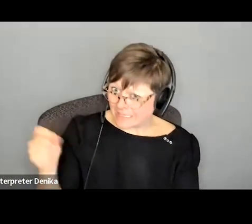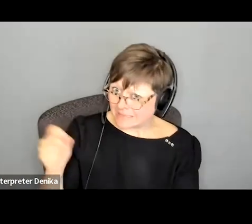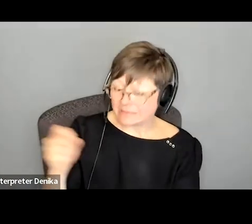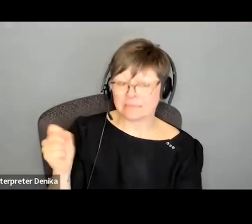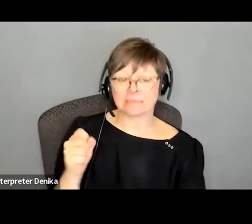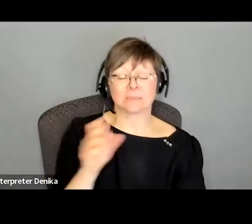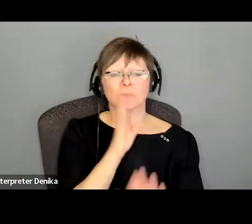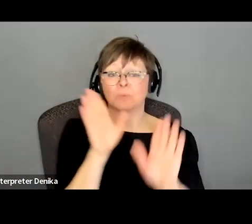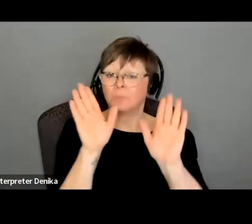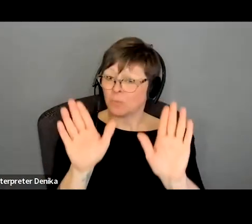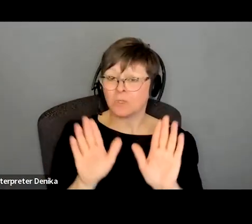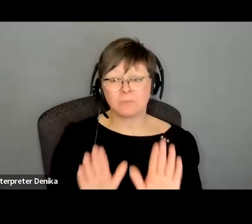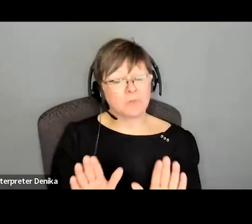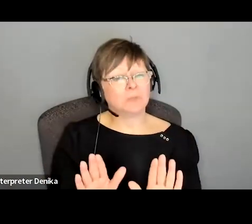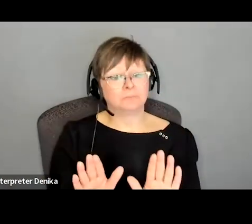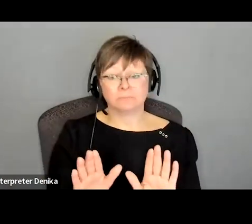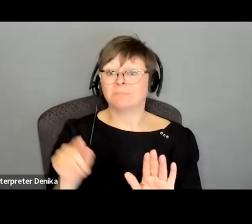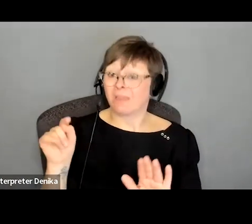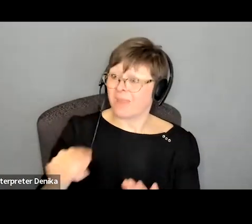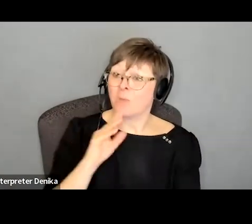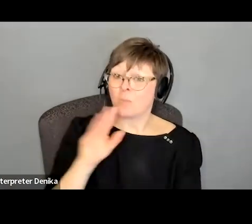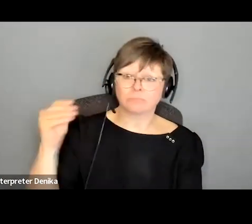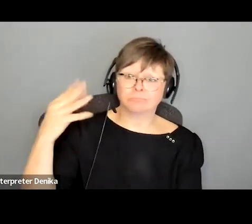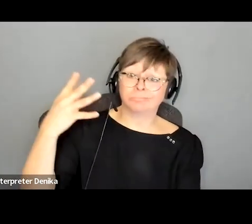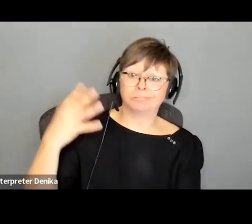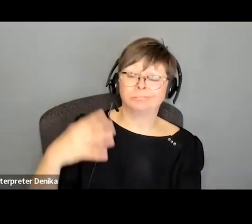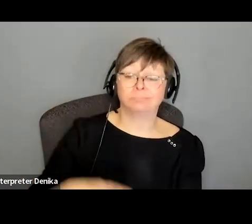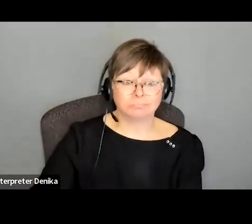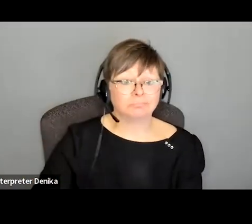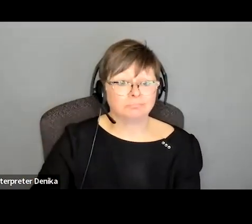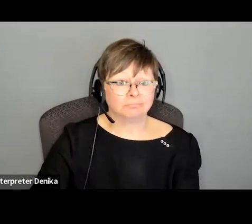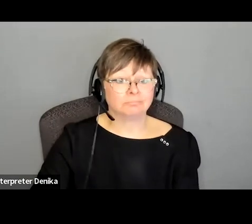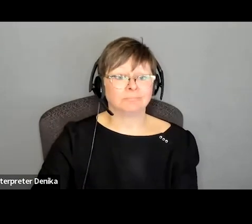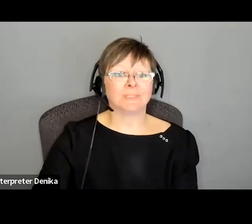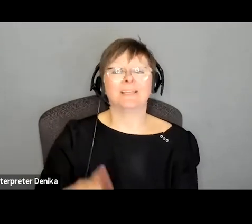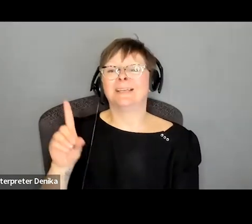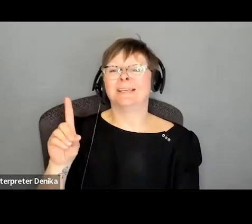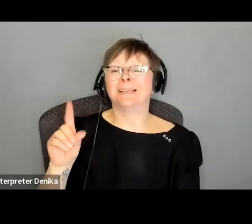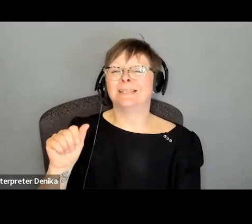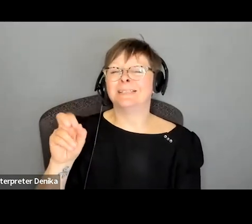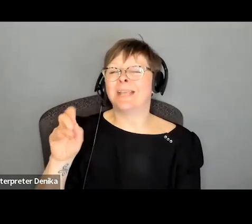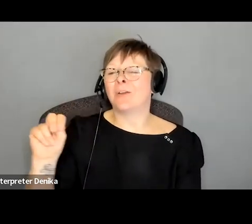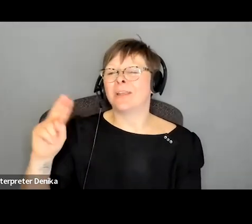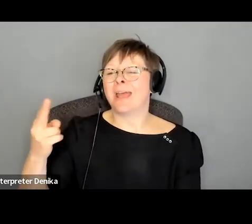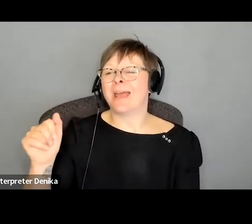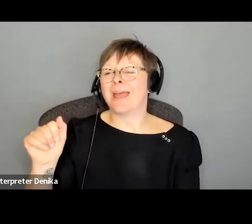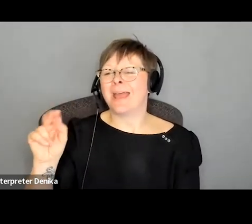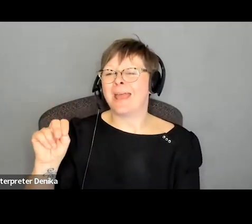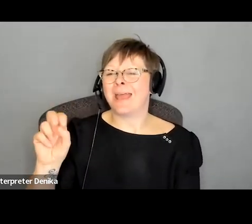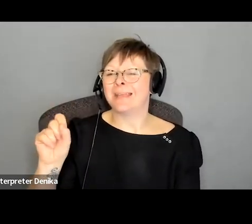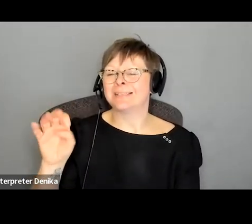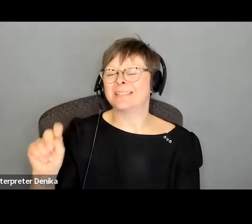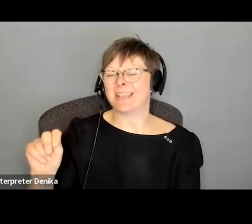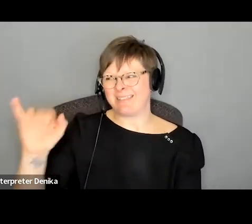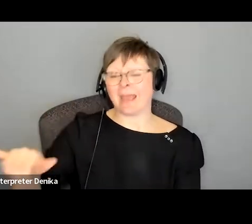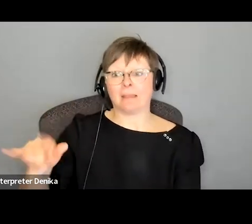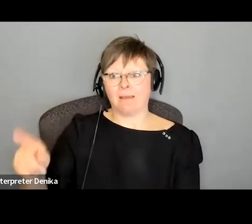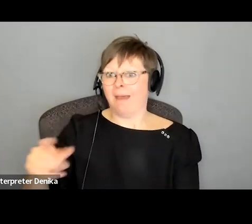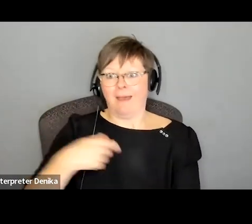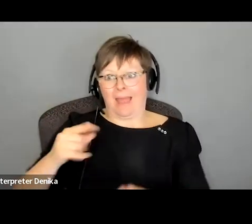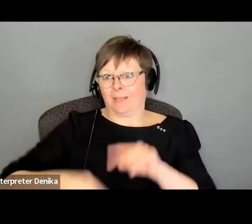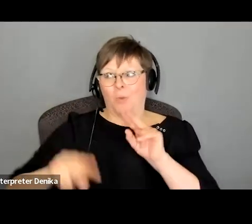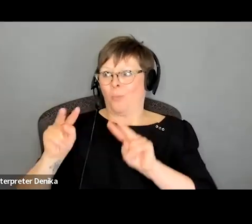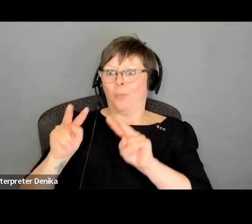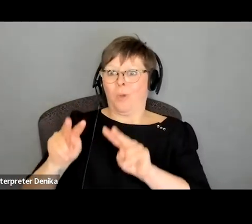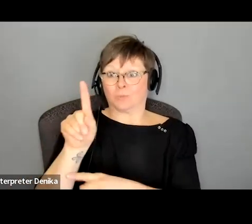be on tape and they'll all be watching a lot of dear and handsome was like that because there's no way i could have watched 1700 people i